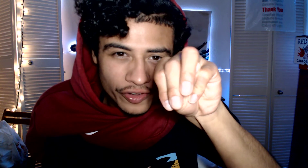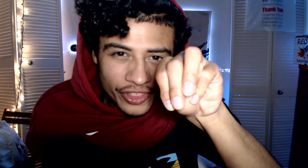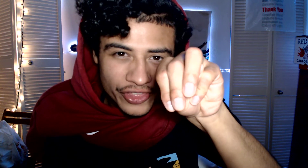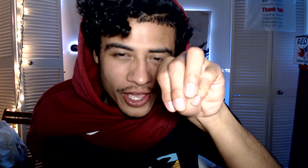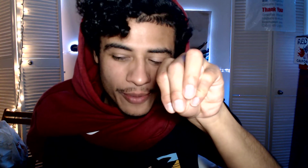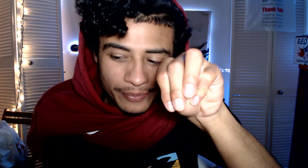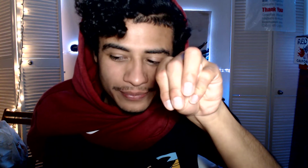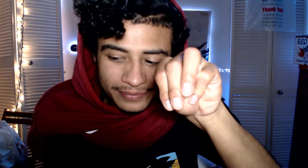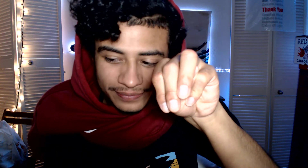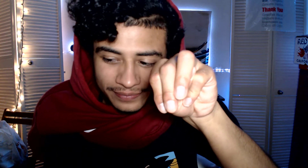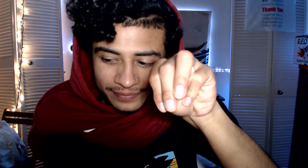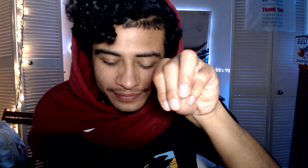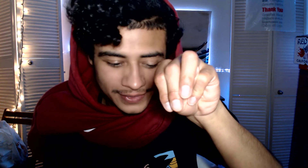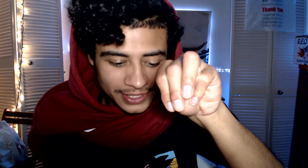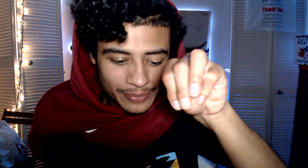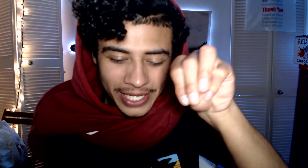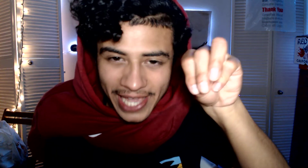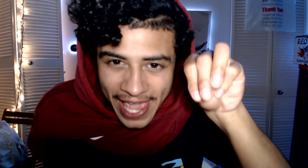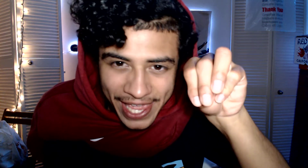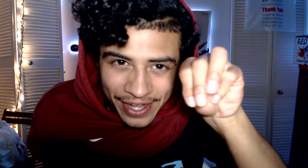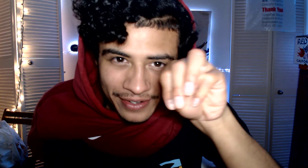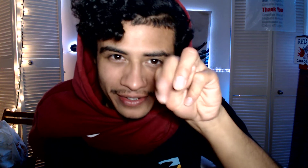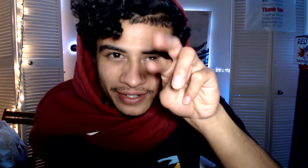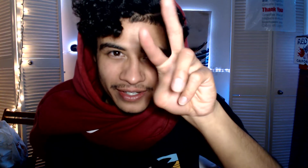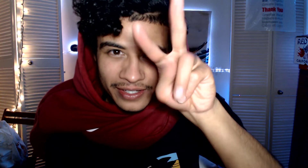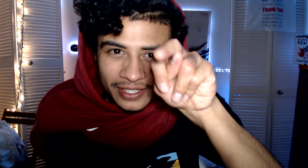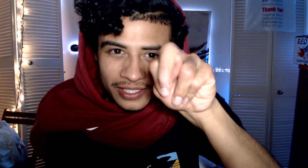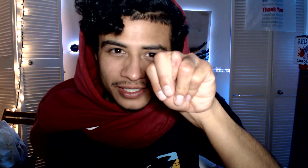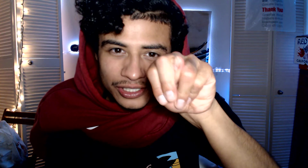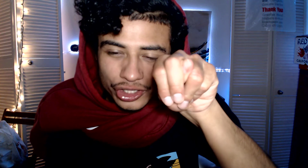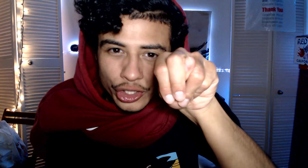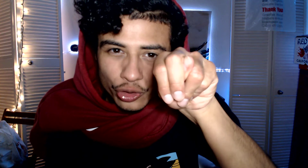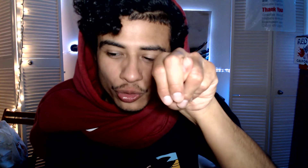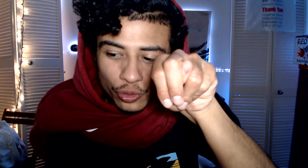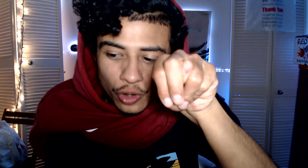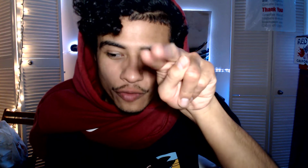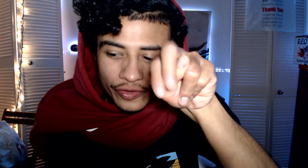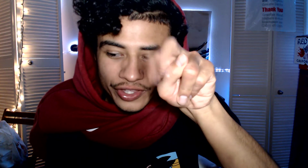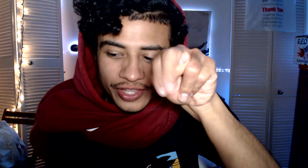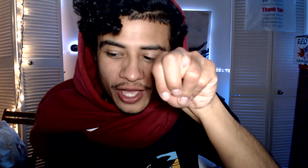the thumb. Three. make it N. Two. Over the thumb.